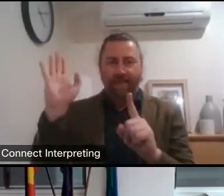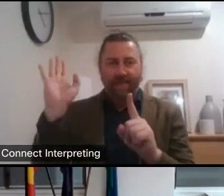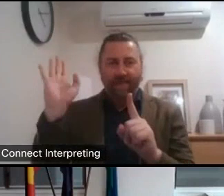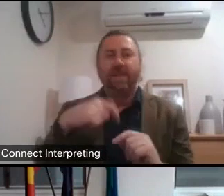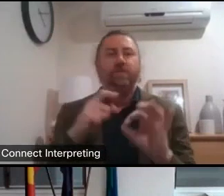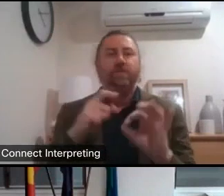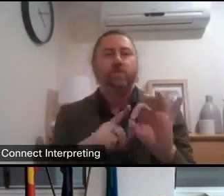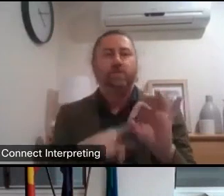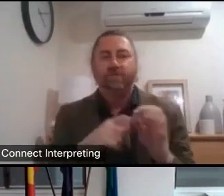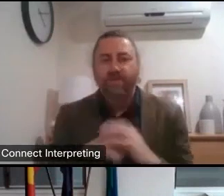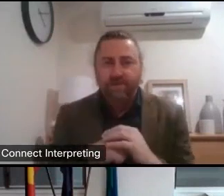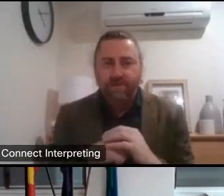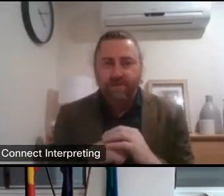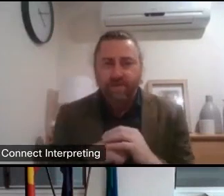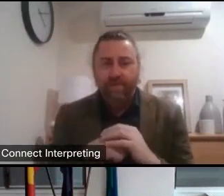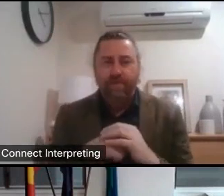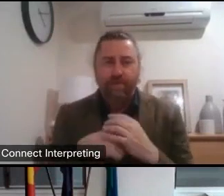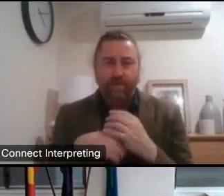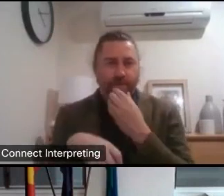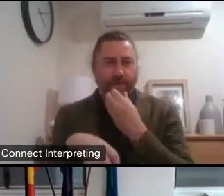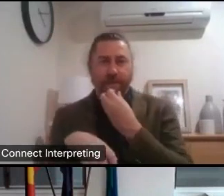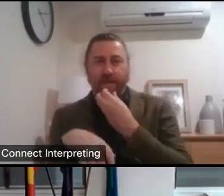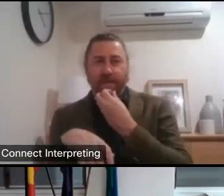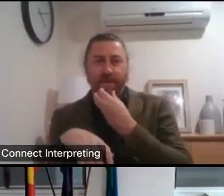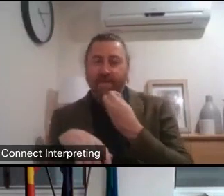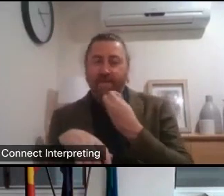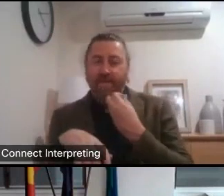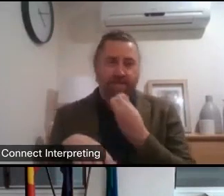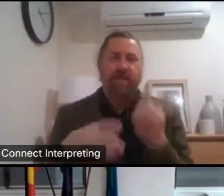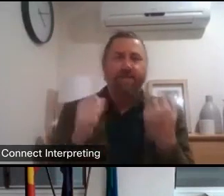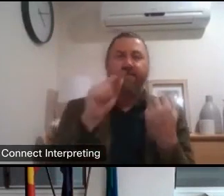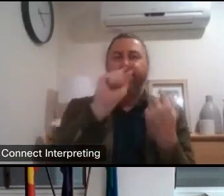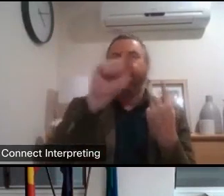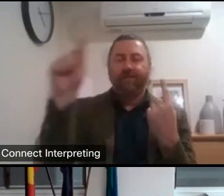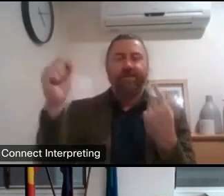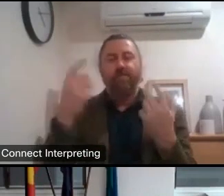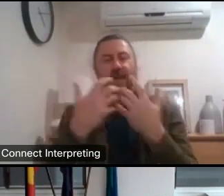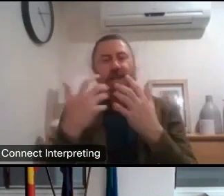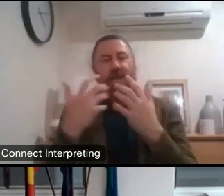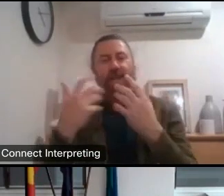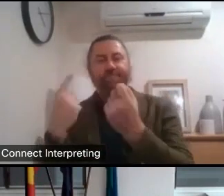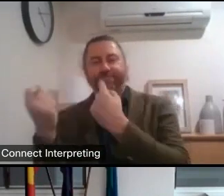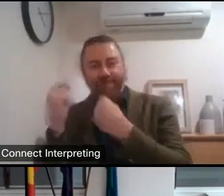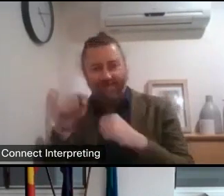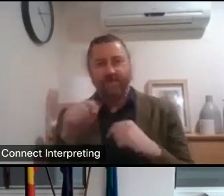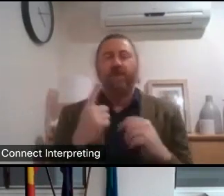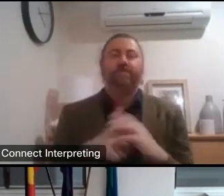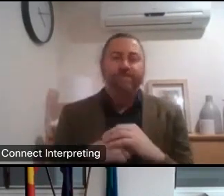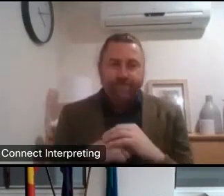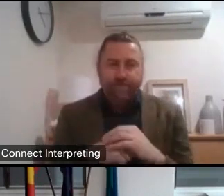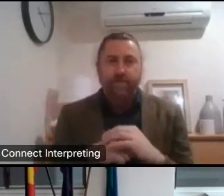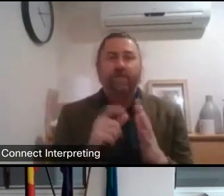is uh is a word for word one that we got but also was repeated a lot um so question is